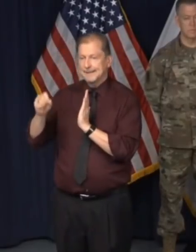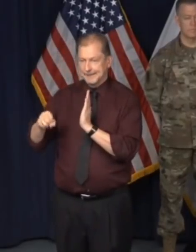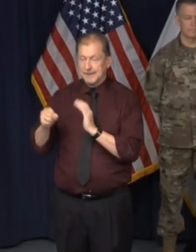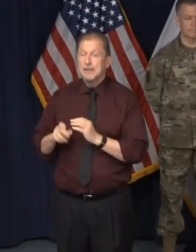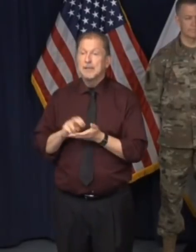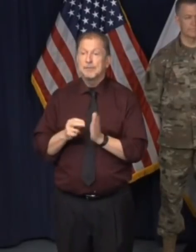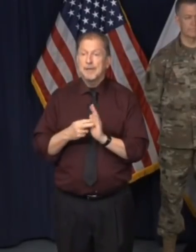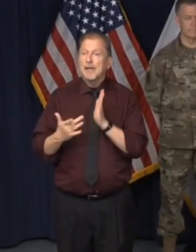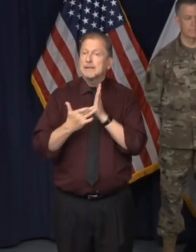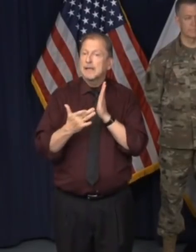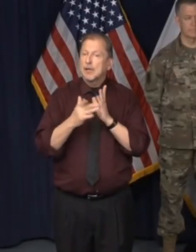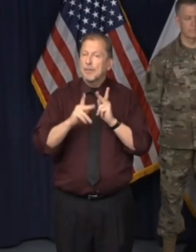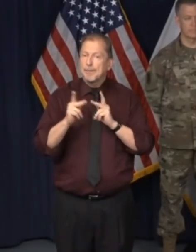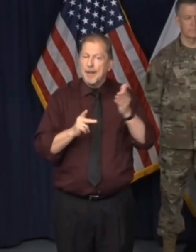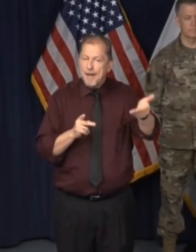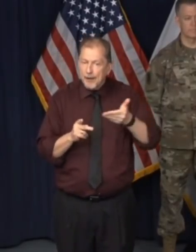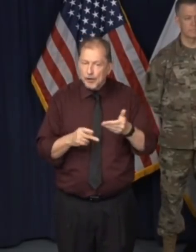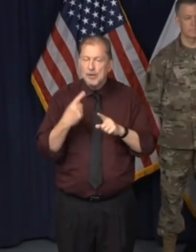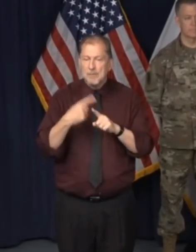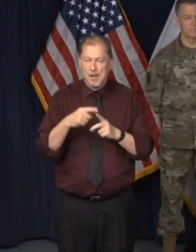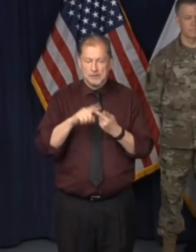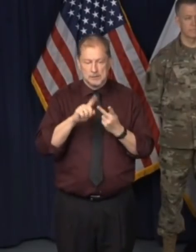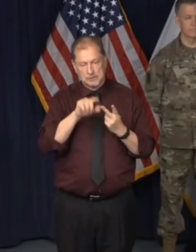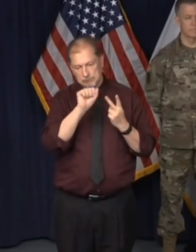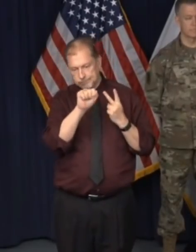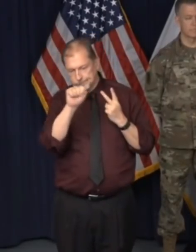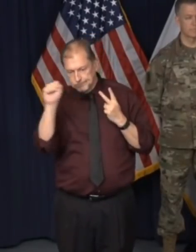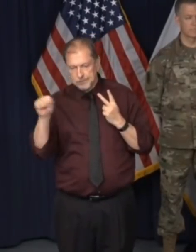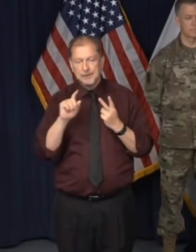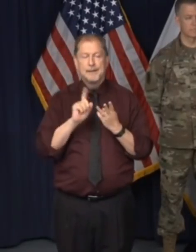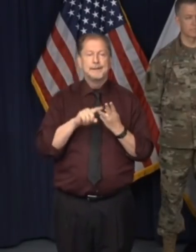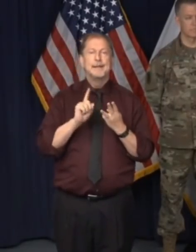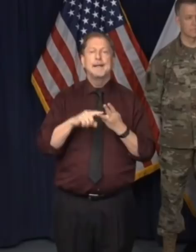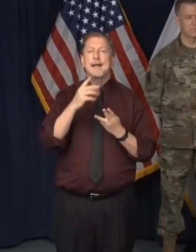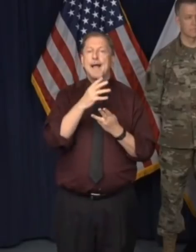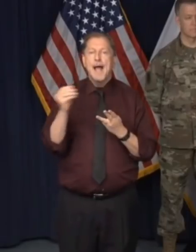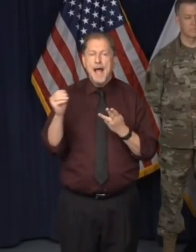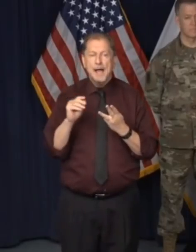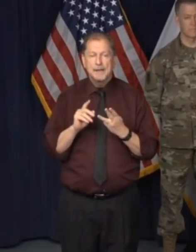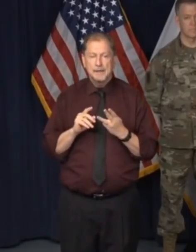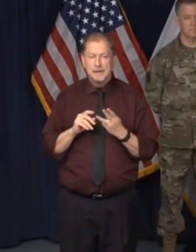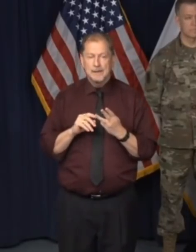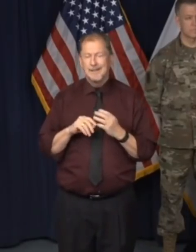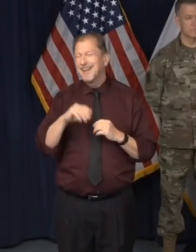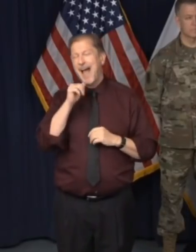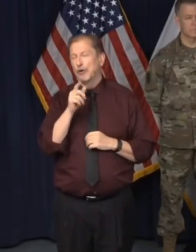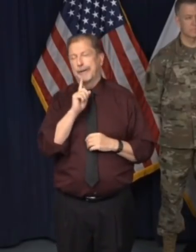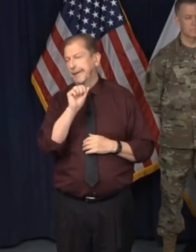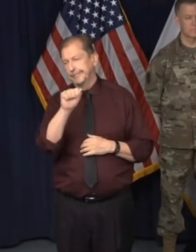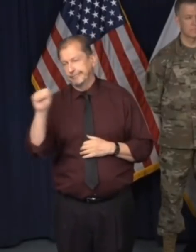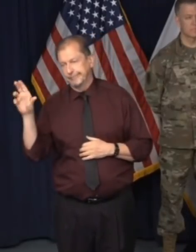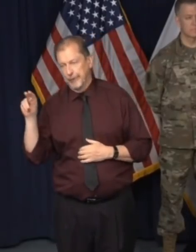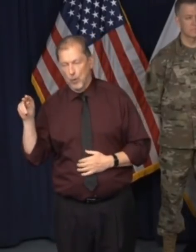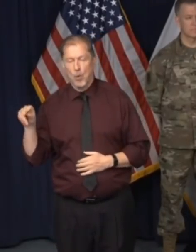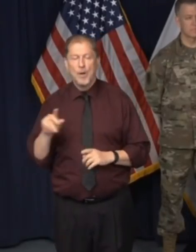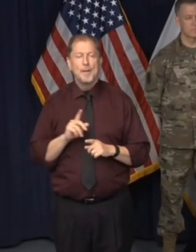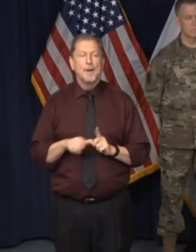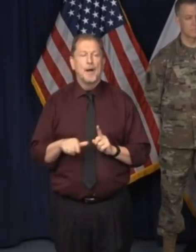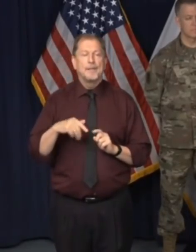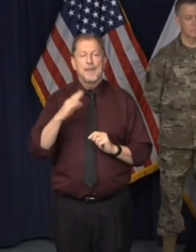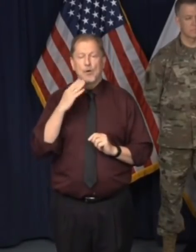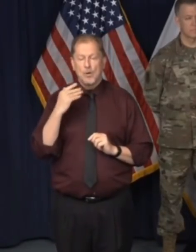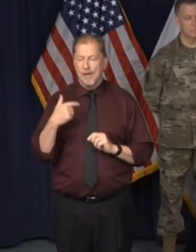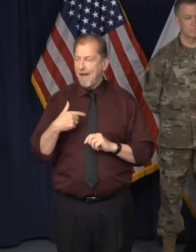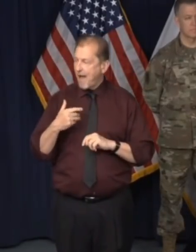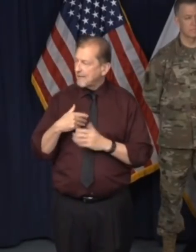people. It involves good old fashioned shoe leather. Um, that is to say that people are not gonna be knocking on doors, but they'll be, uh, using an